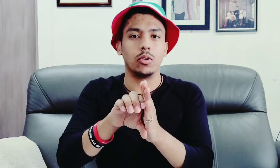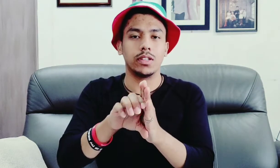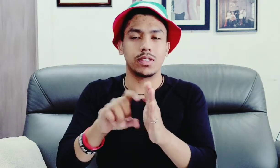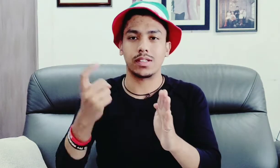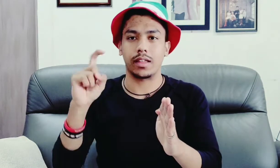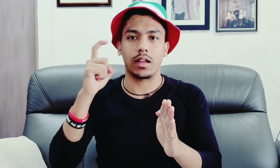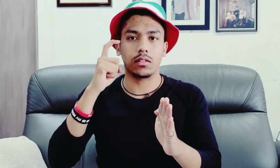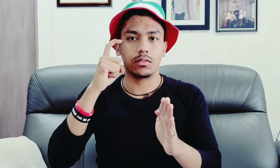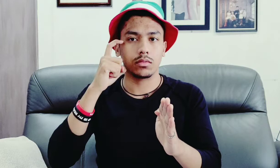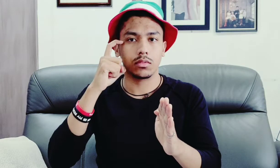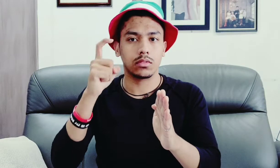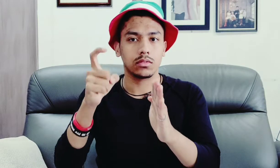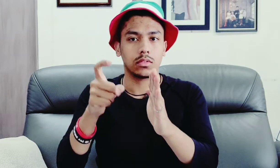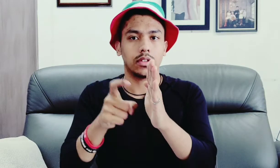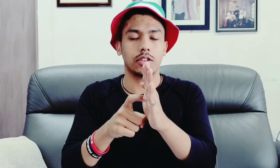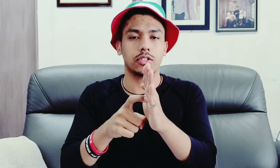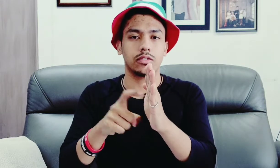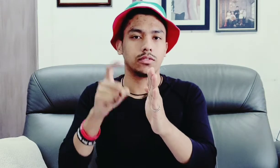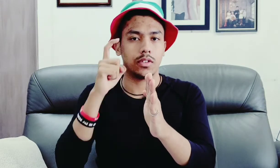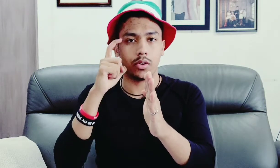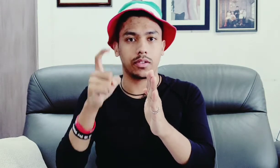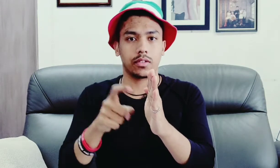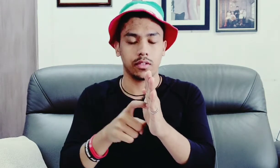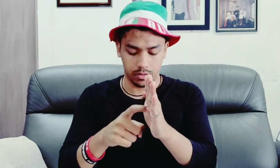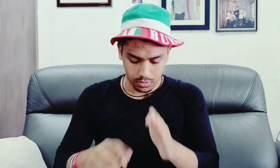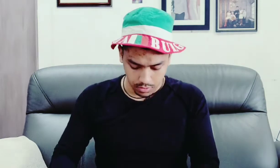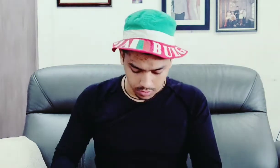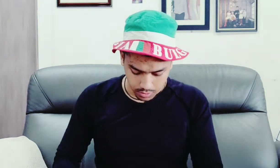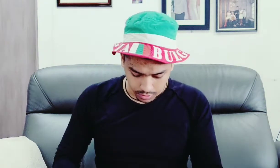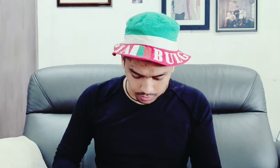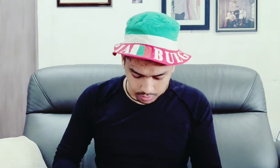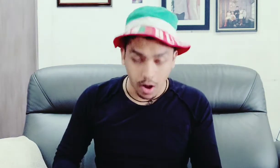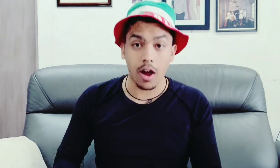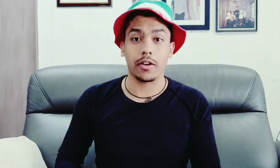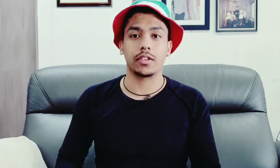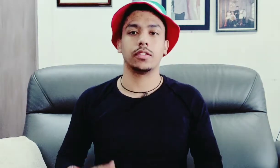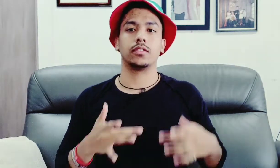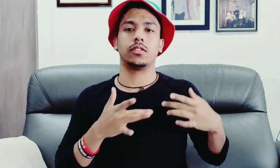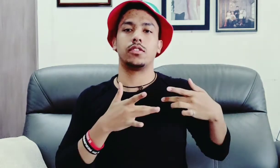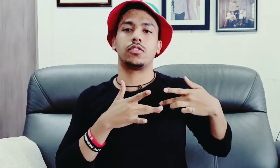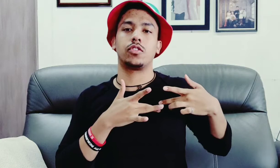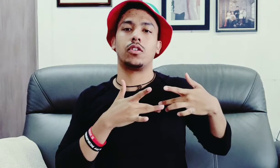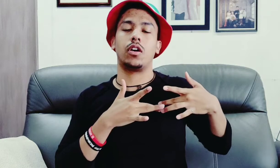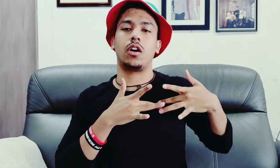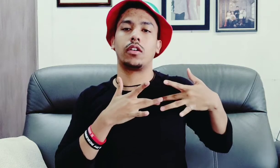notice is like that touch notice okay heart straw a heart